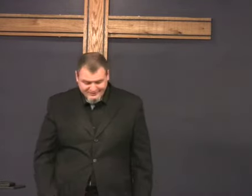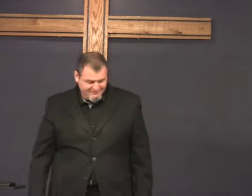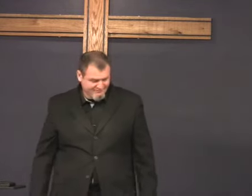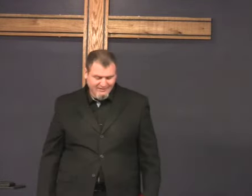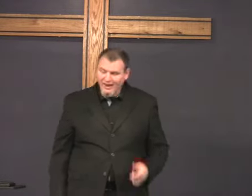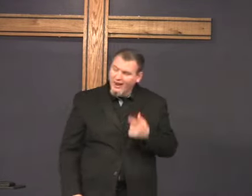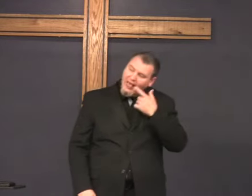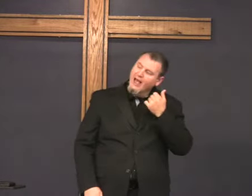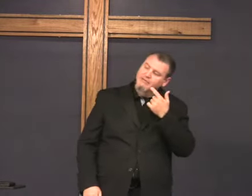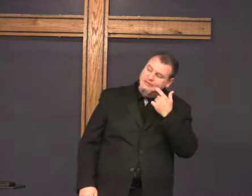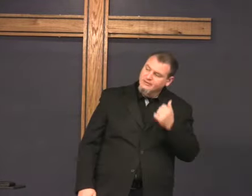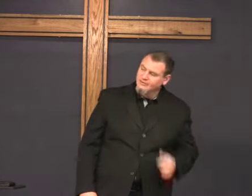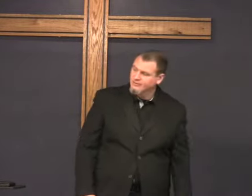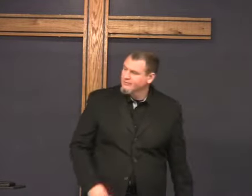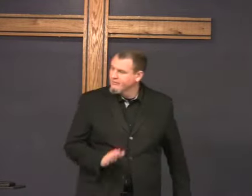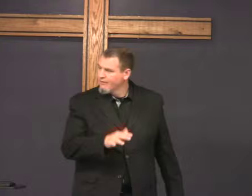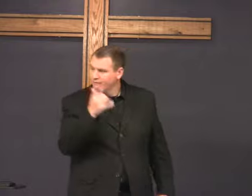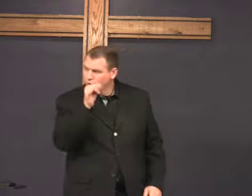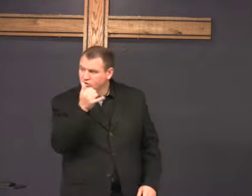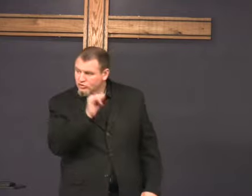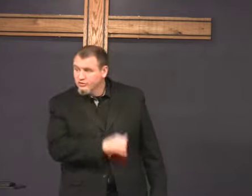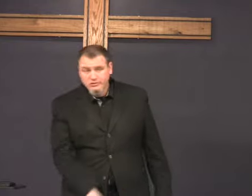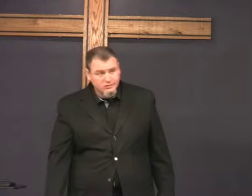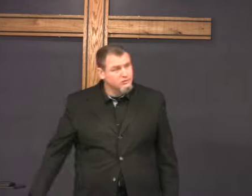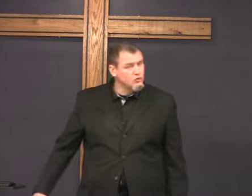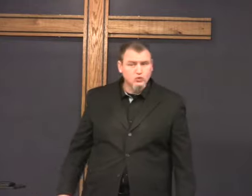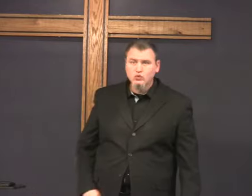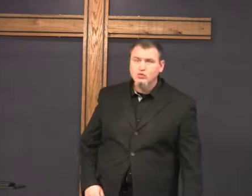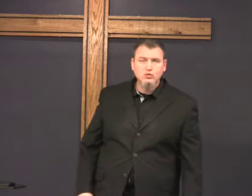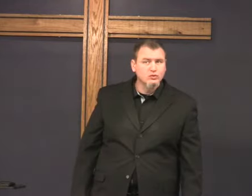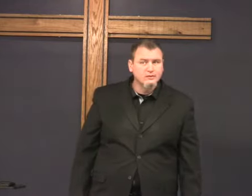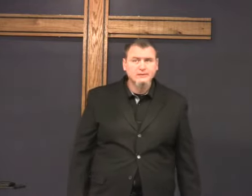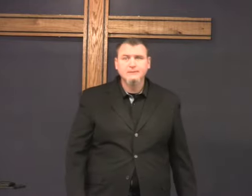And God looks at that and laughs. It's foolishness.